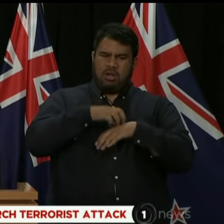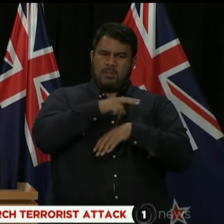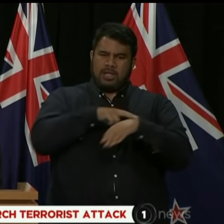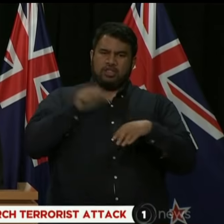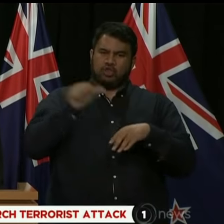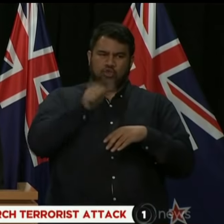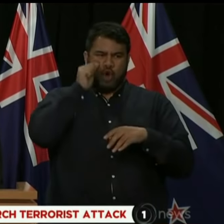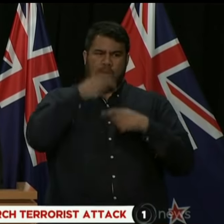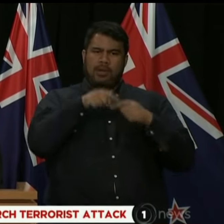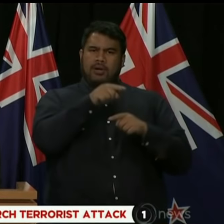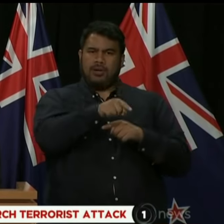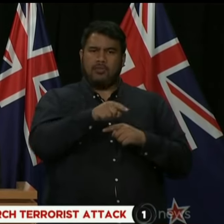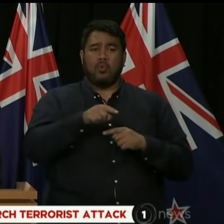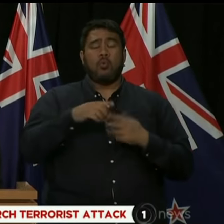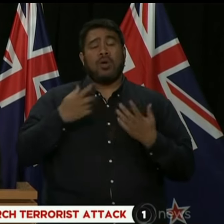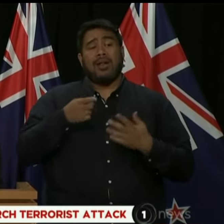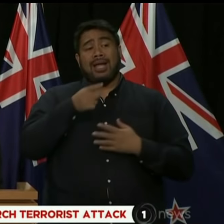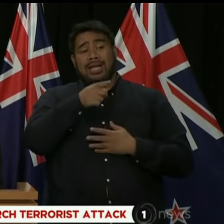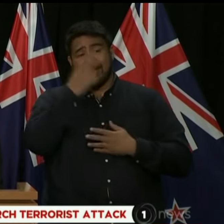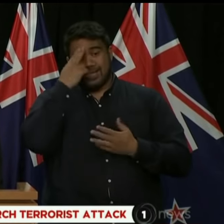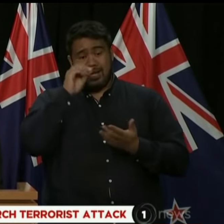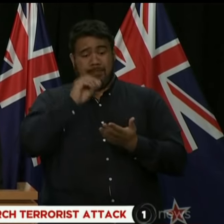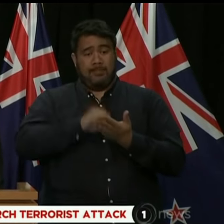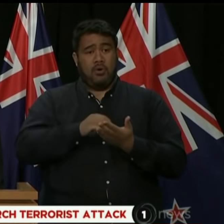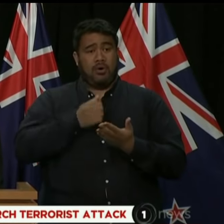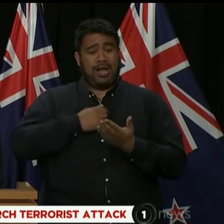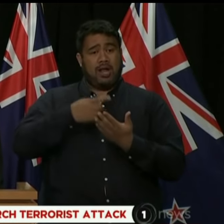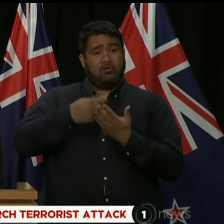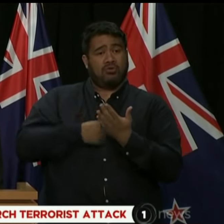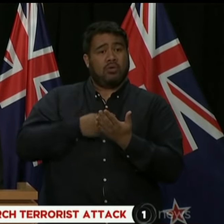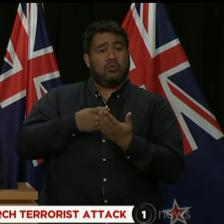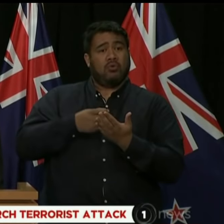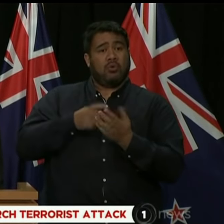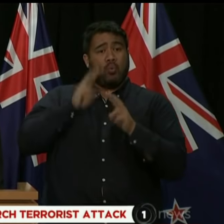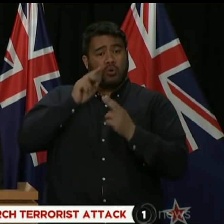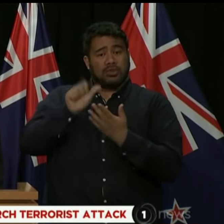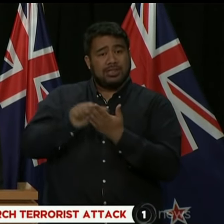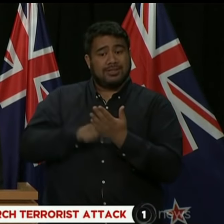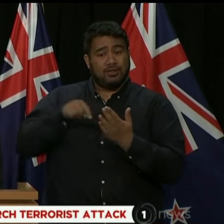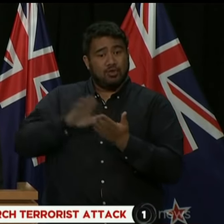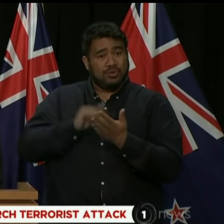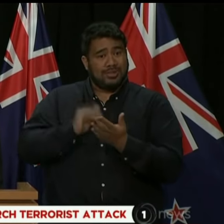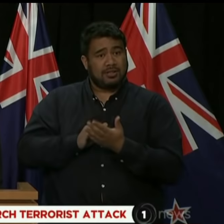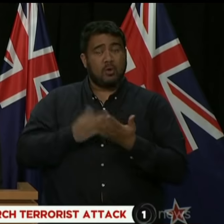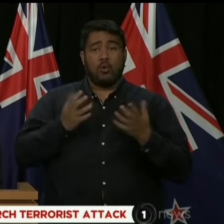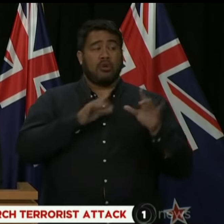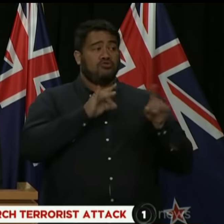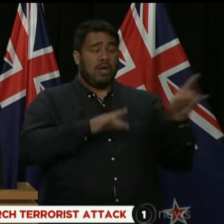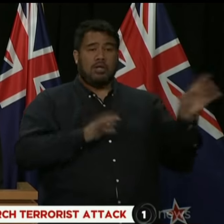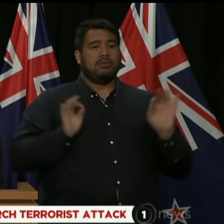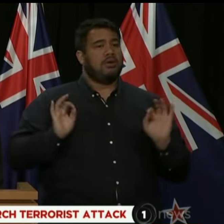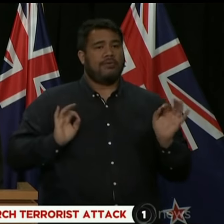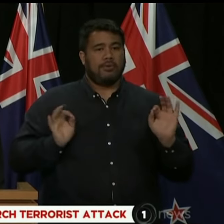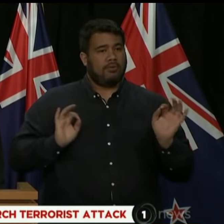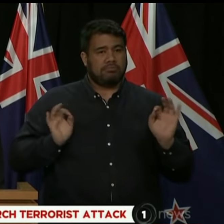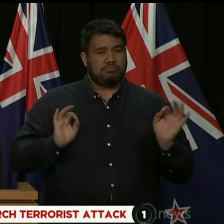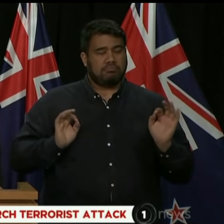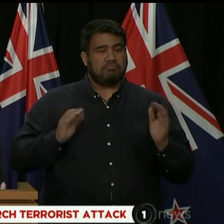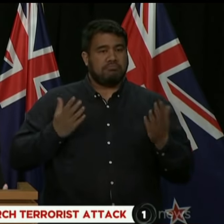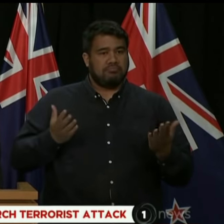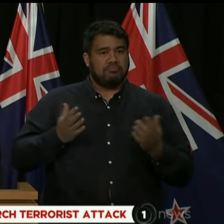was not on the radar of either Australian intelligence agencies or New Zealand intelligence agencies.